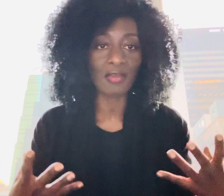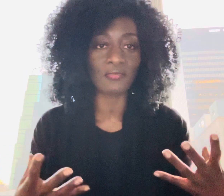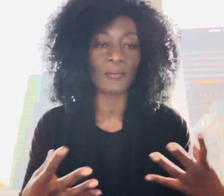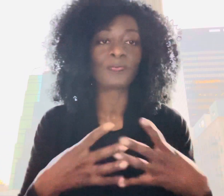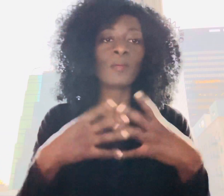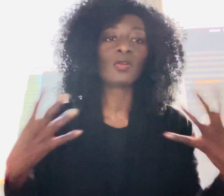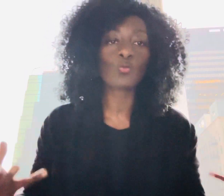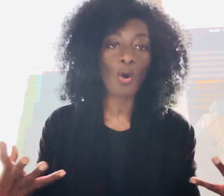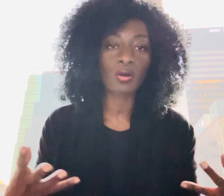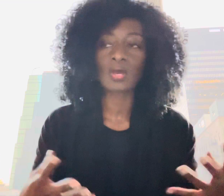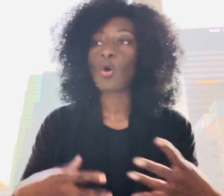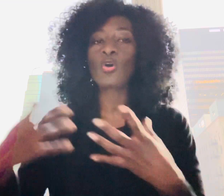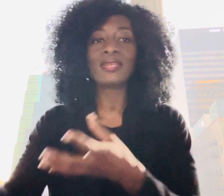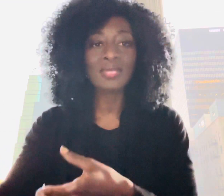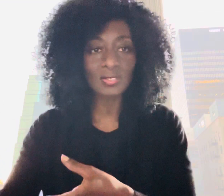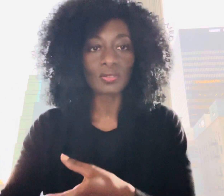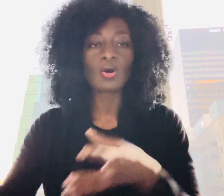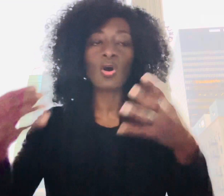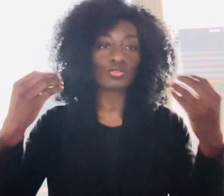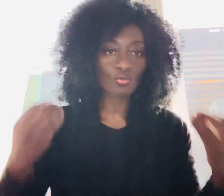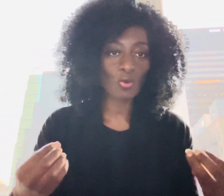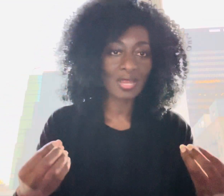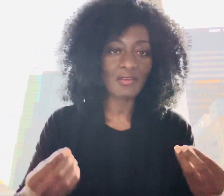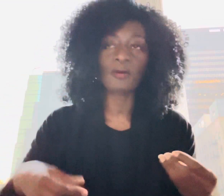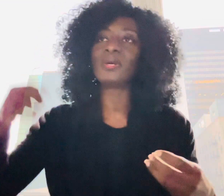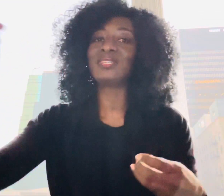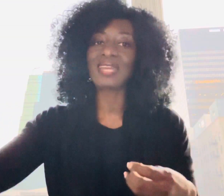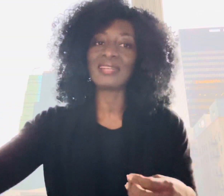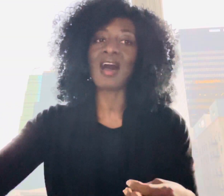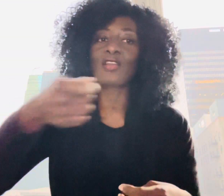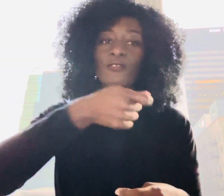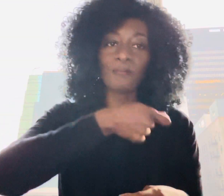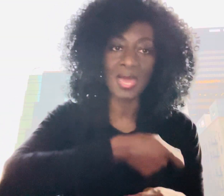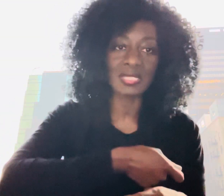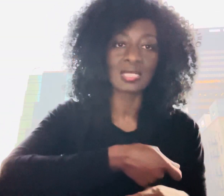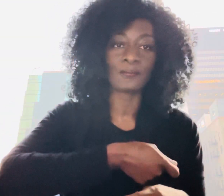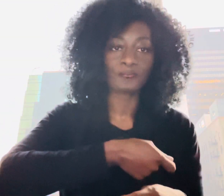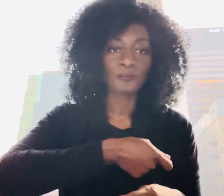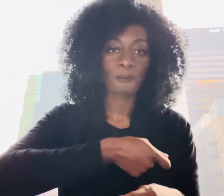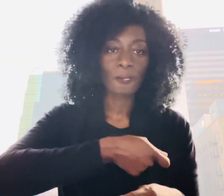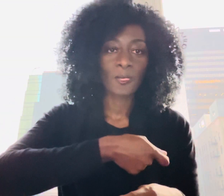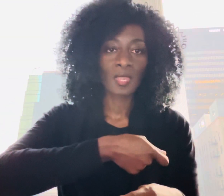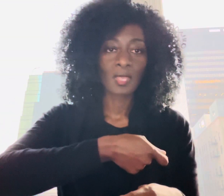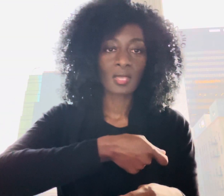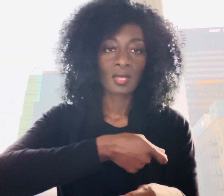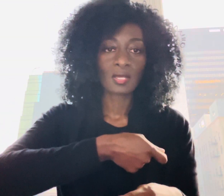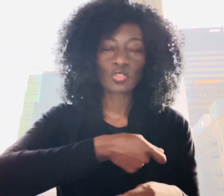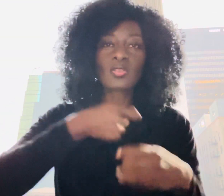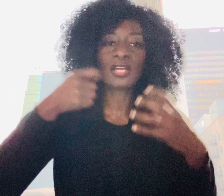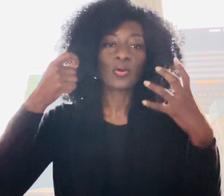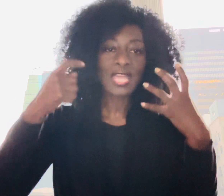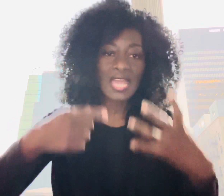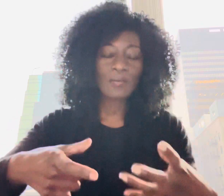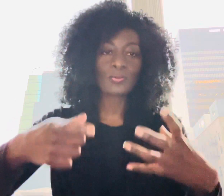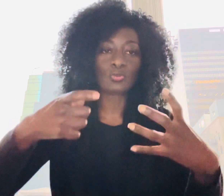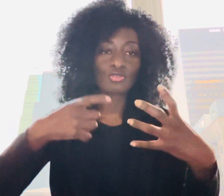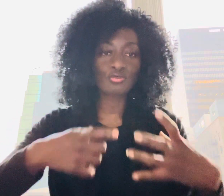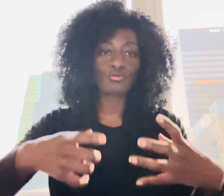but walk or kneel or do whatever but get out of bed so that you're able to